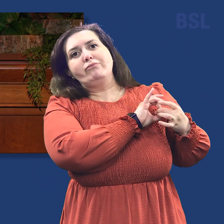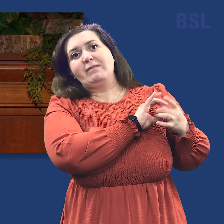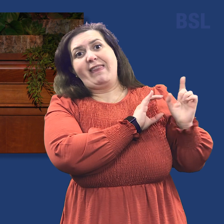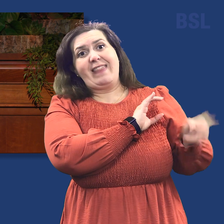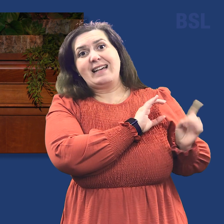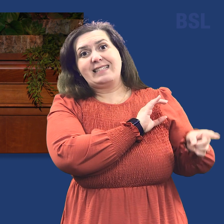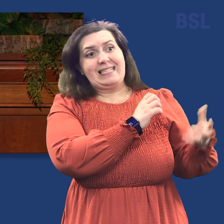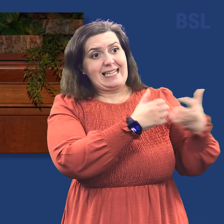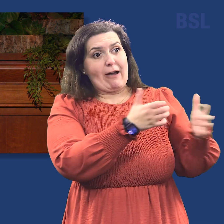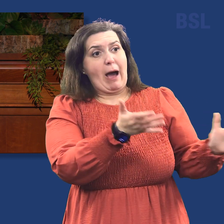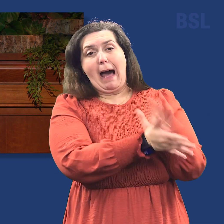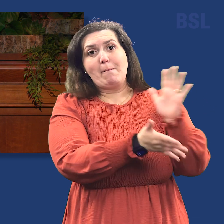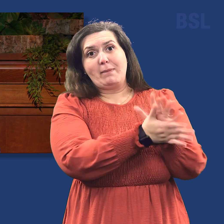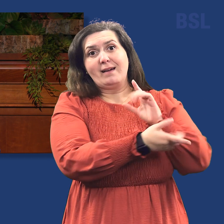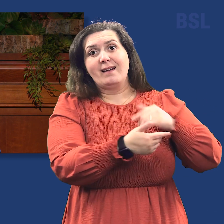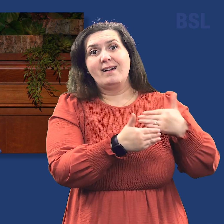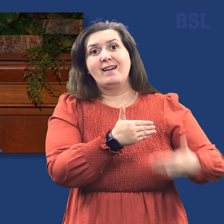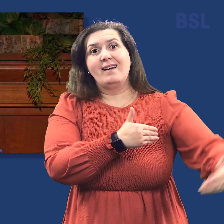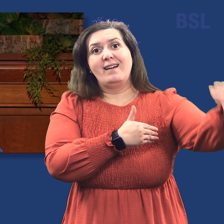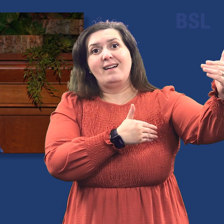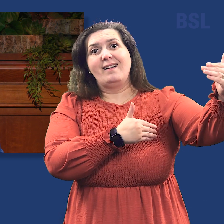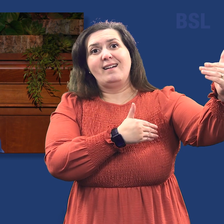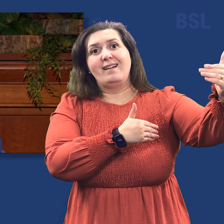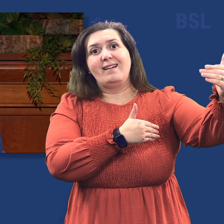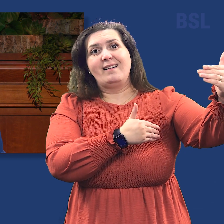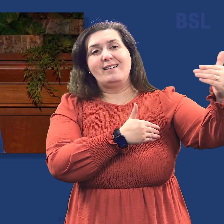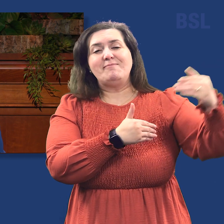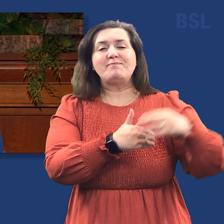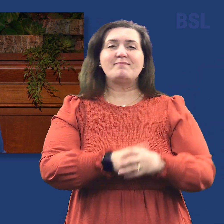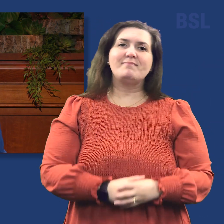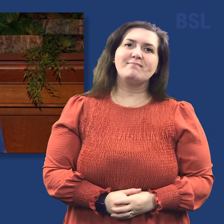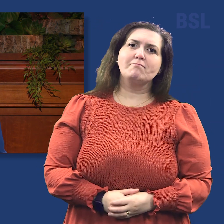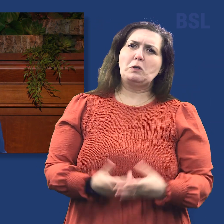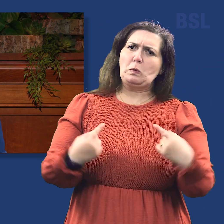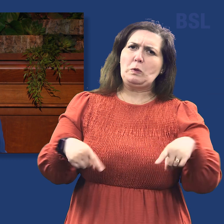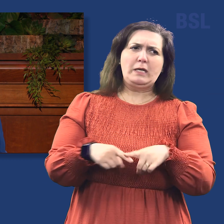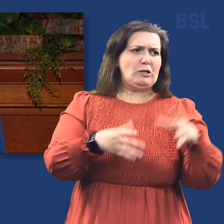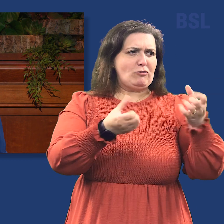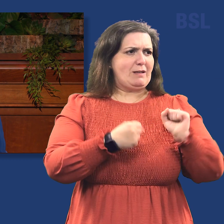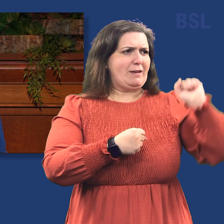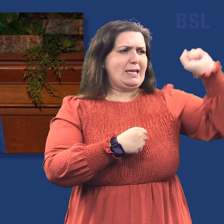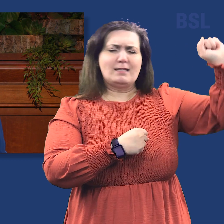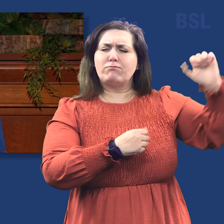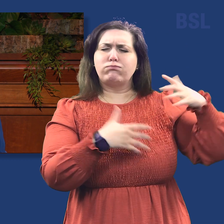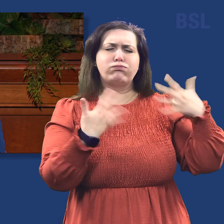lasting happiness. In time and by degrees, we receive His gracious strength and direction,